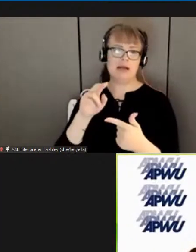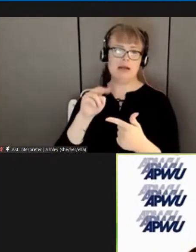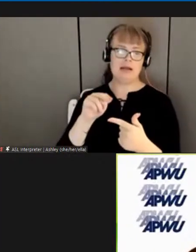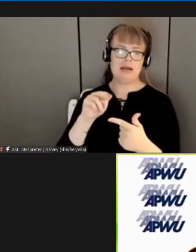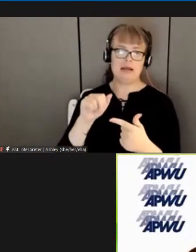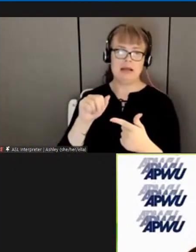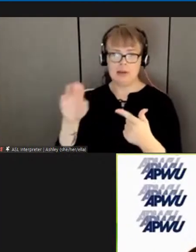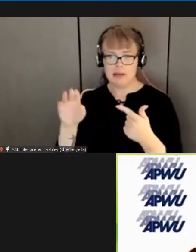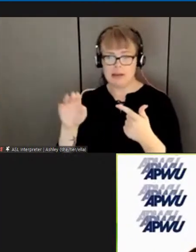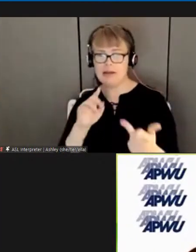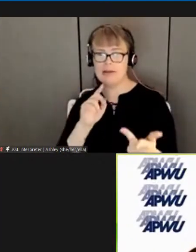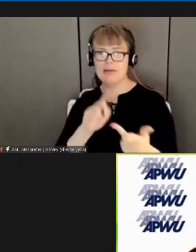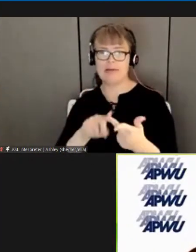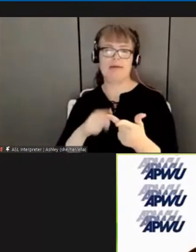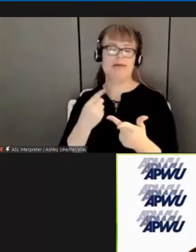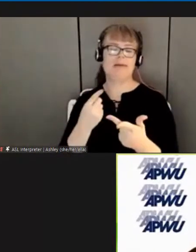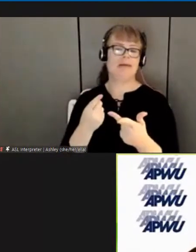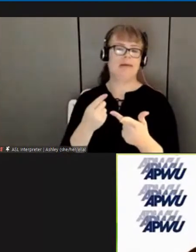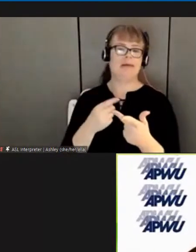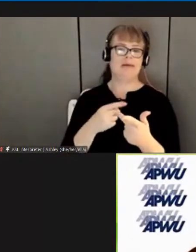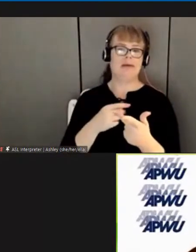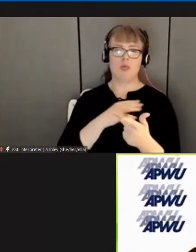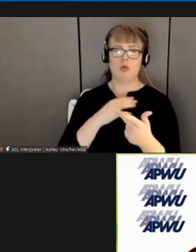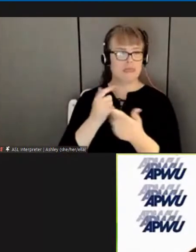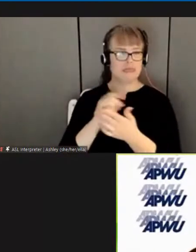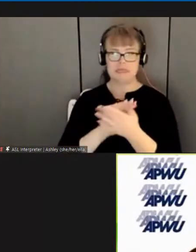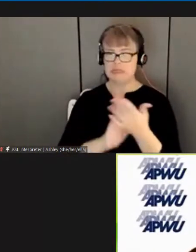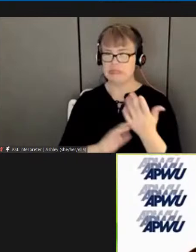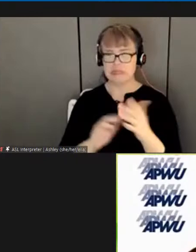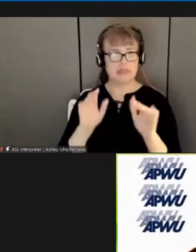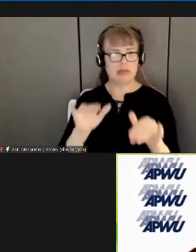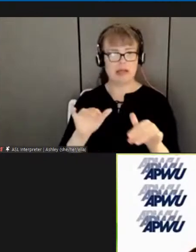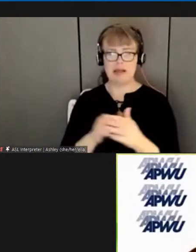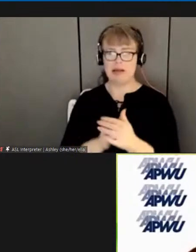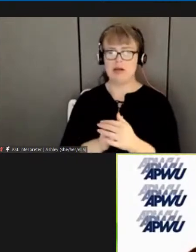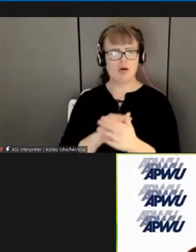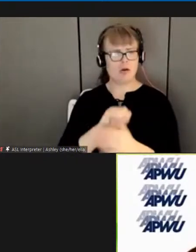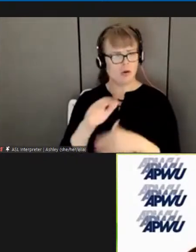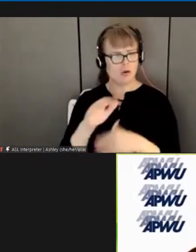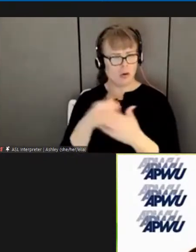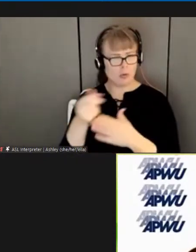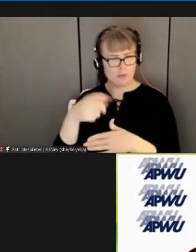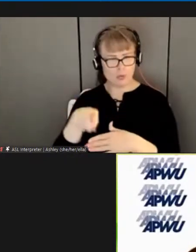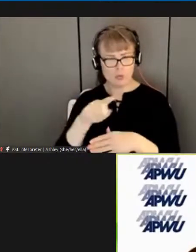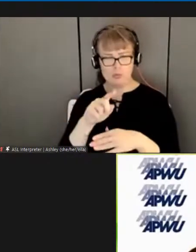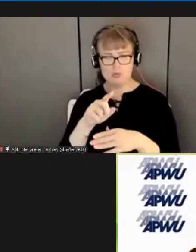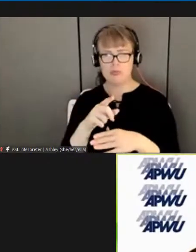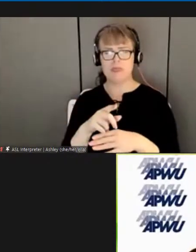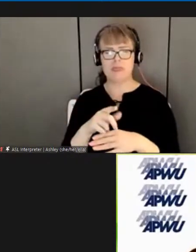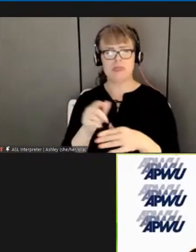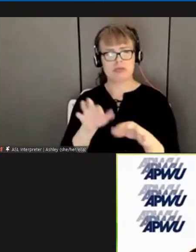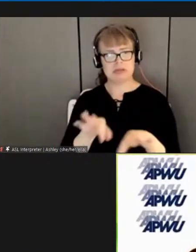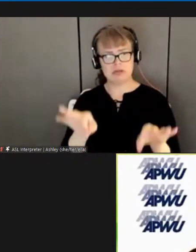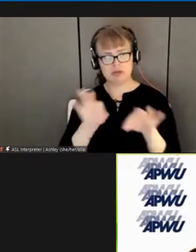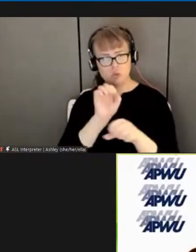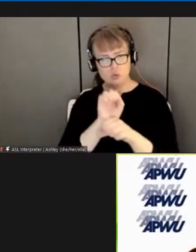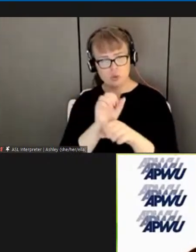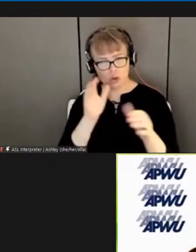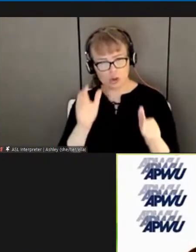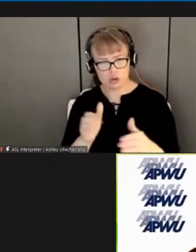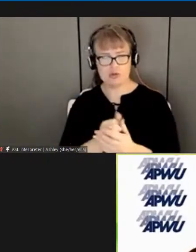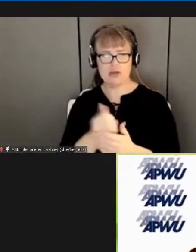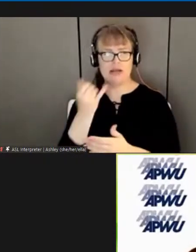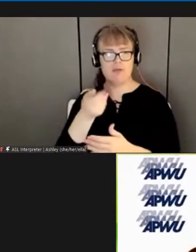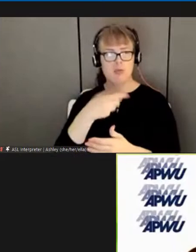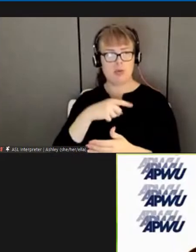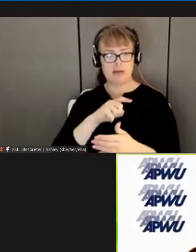includes all to our front line we're all very important to this process if we stay together we'll win together and look forward to